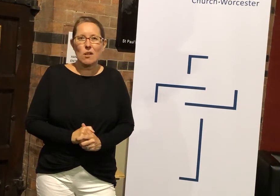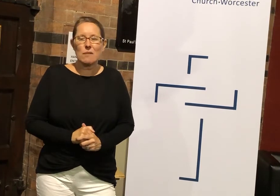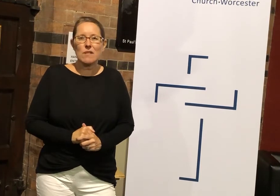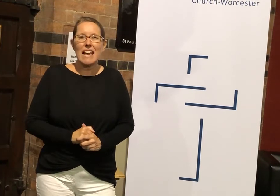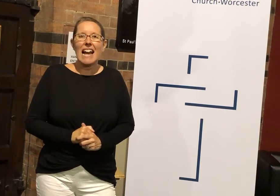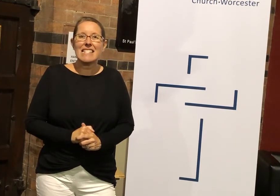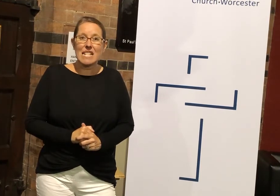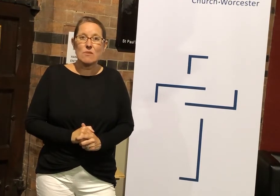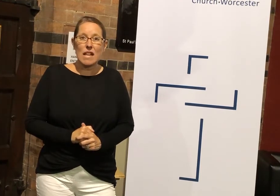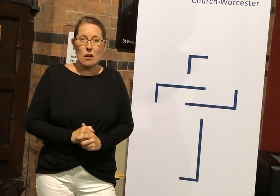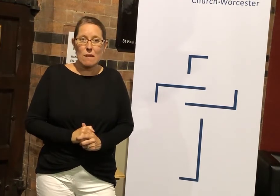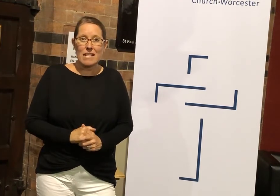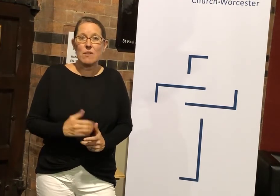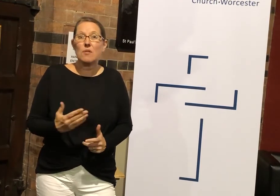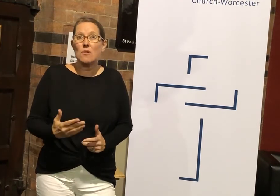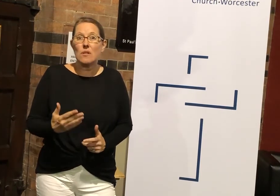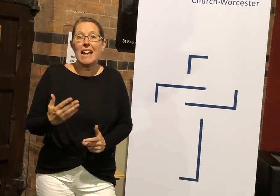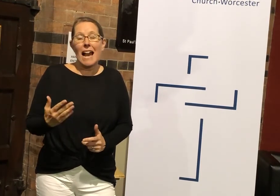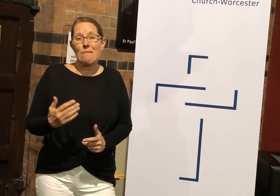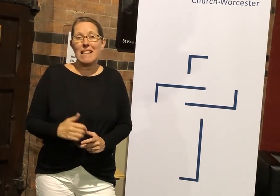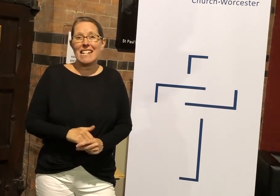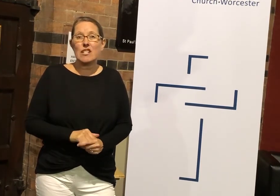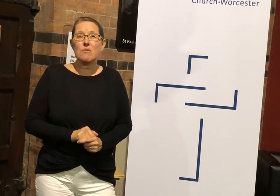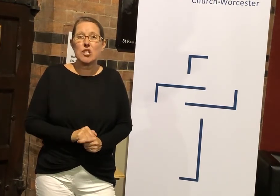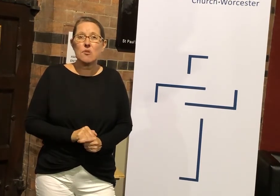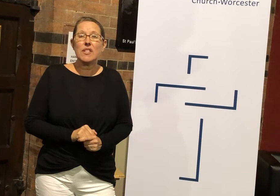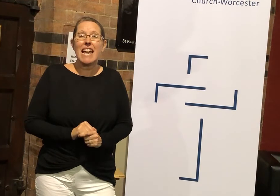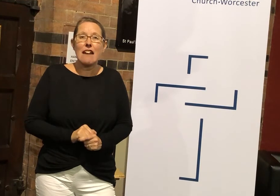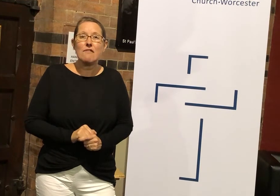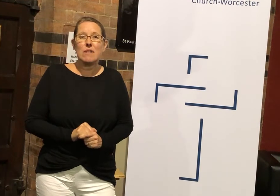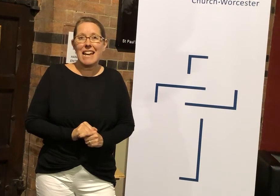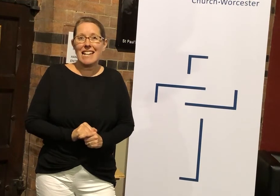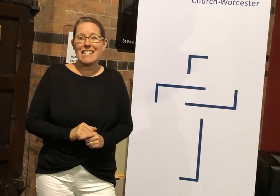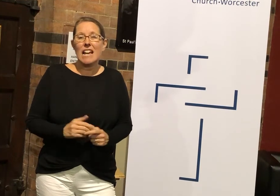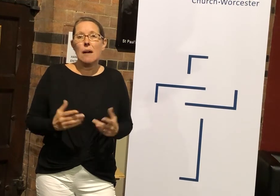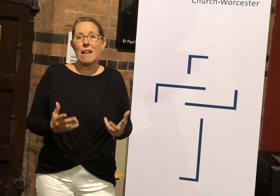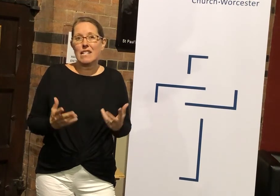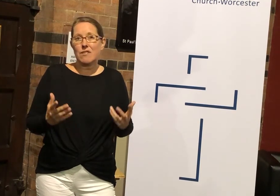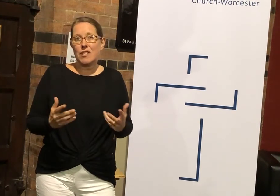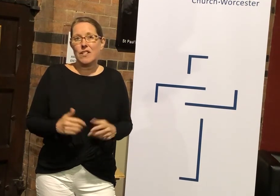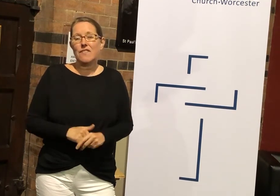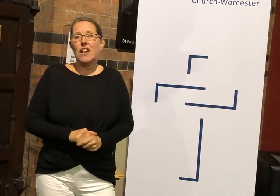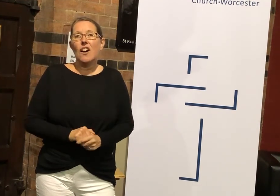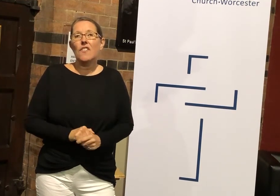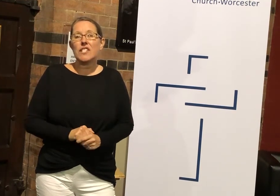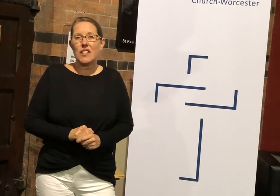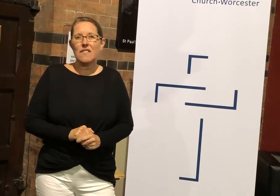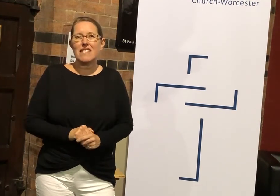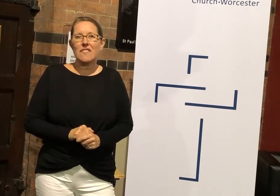possible as this will help us with all our planning and to ensure that everyone has a place reserved on the service that